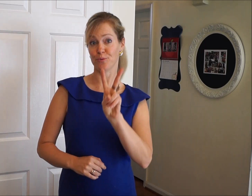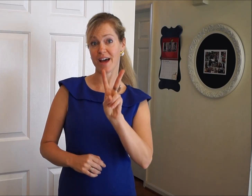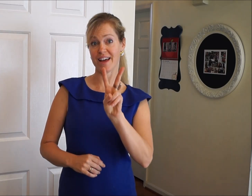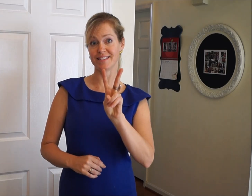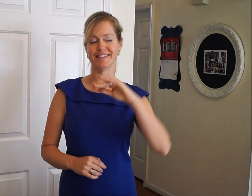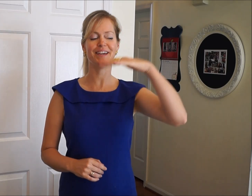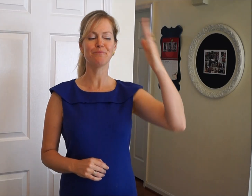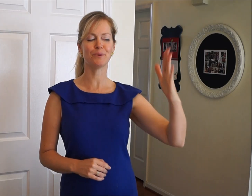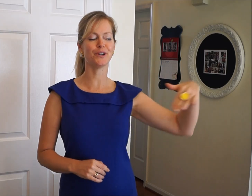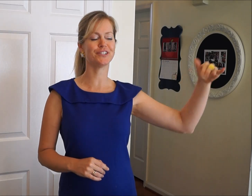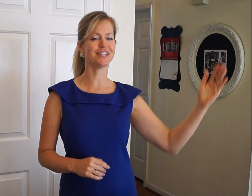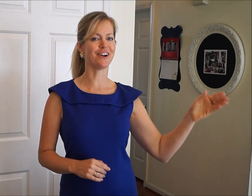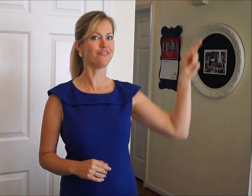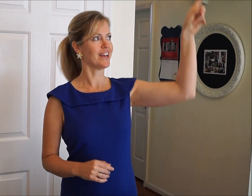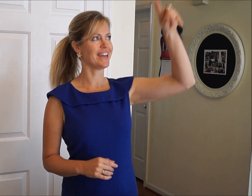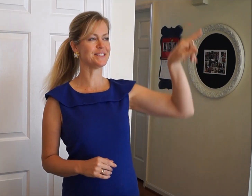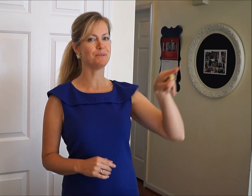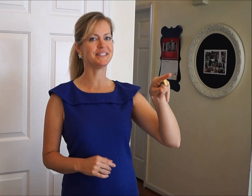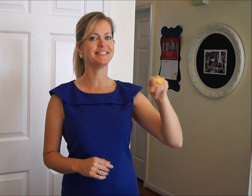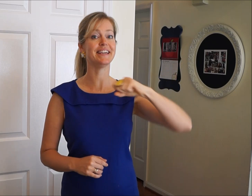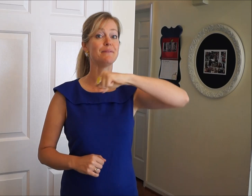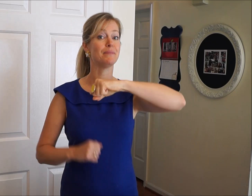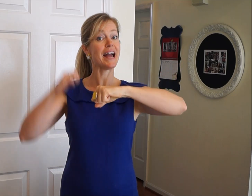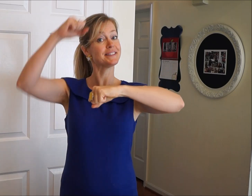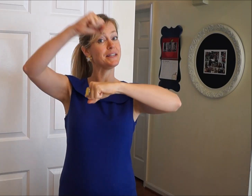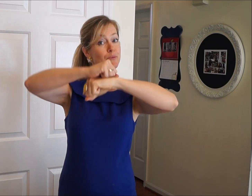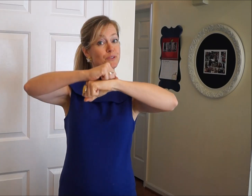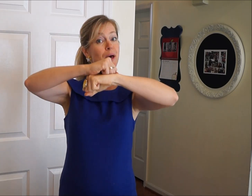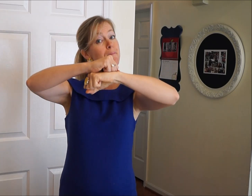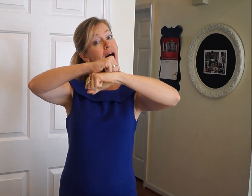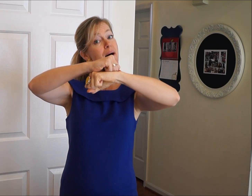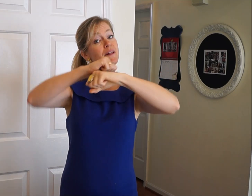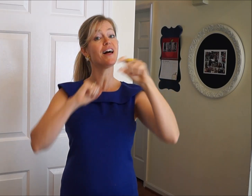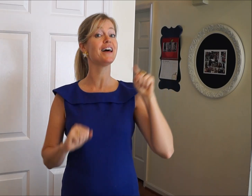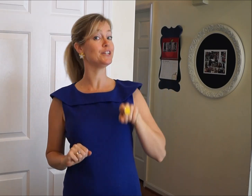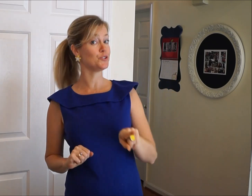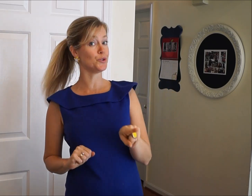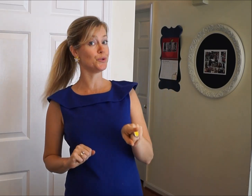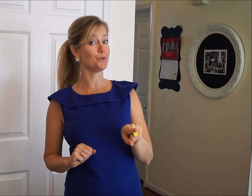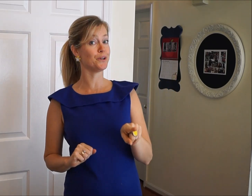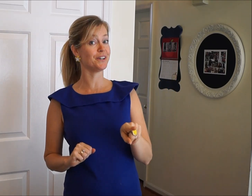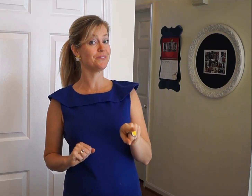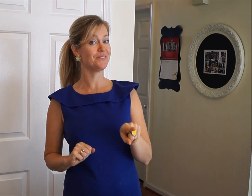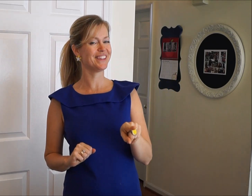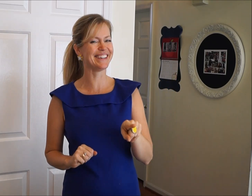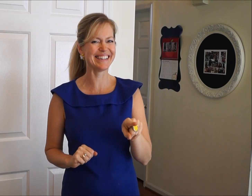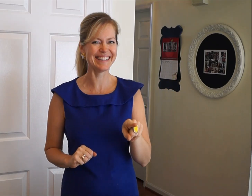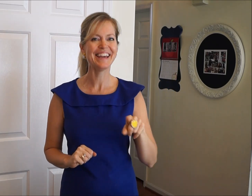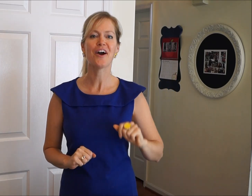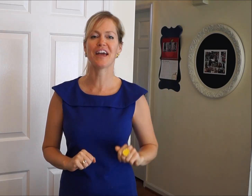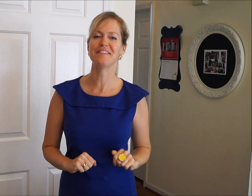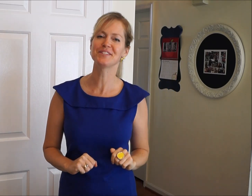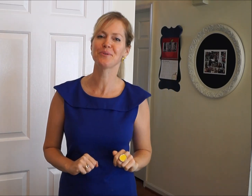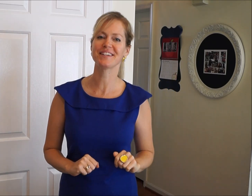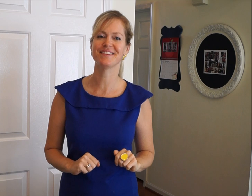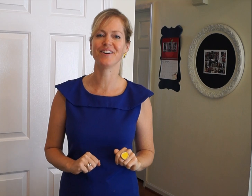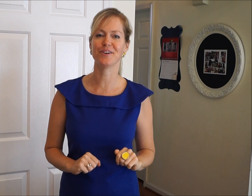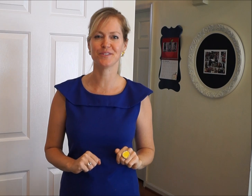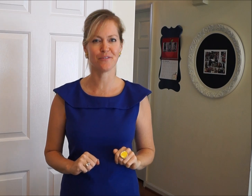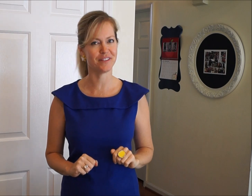Red Sea, Persian Gulf, Caspian Sea, Black Sea Boot, Babylon in Sumer. Okay, this quick song goes over